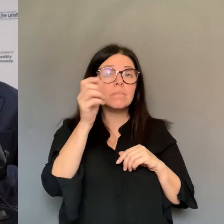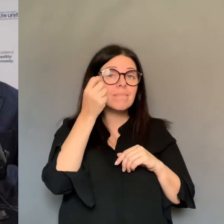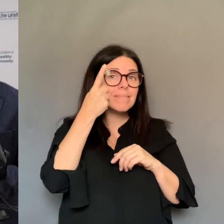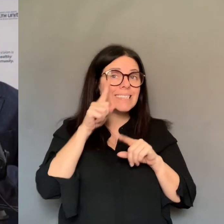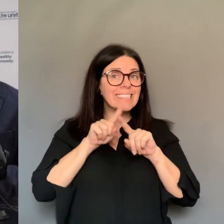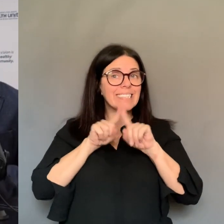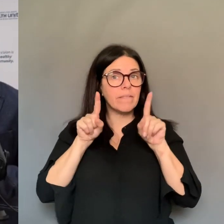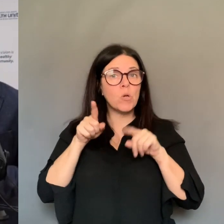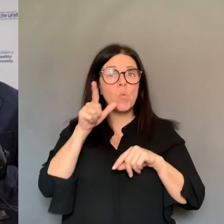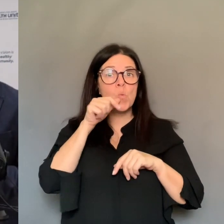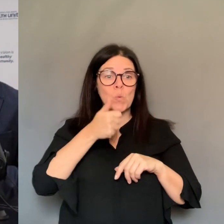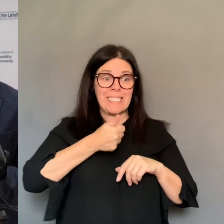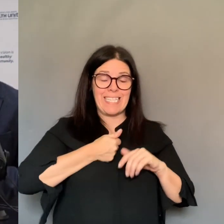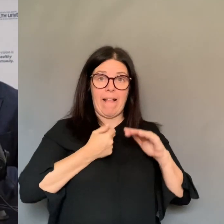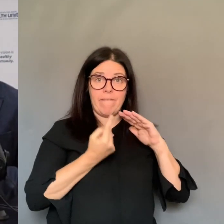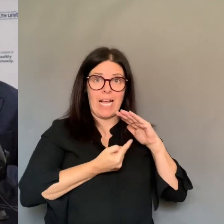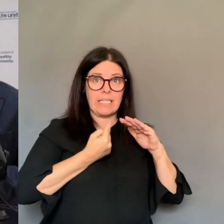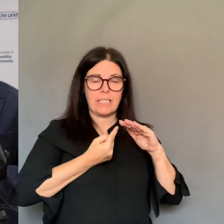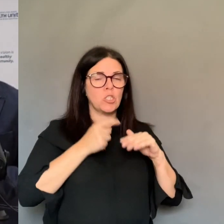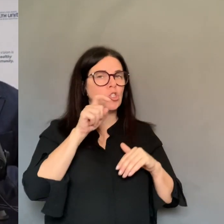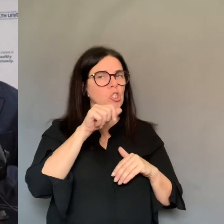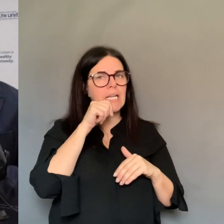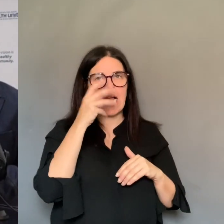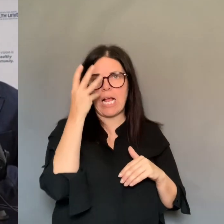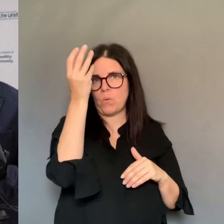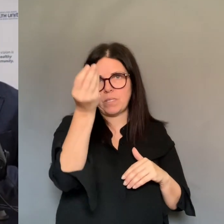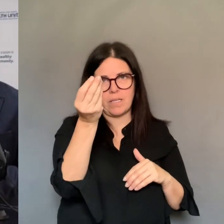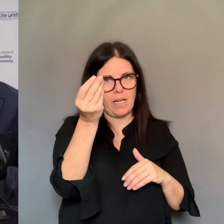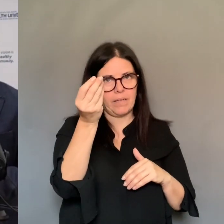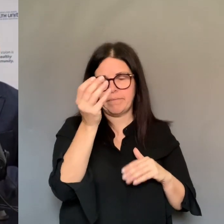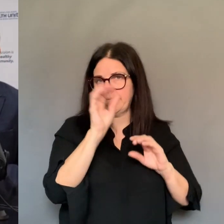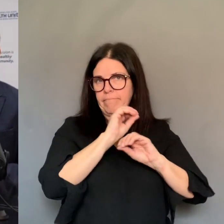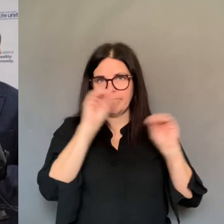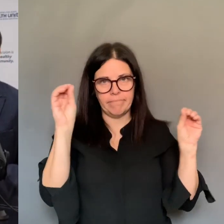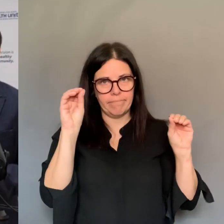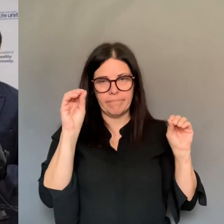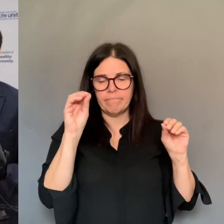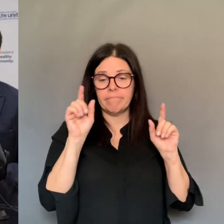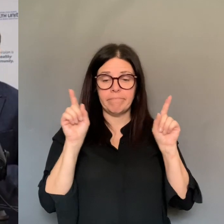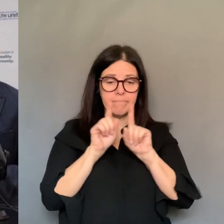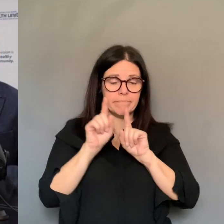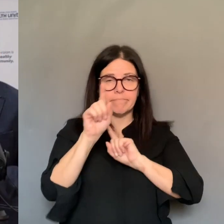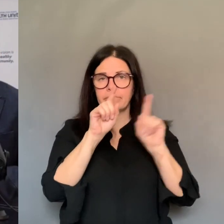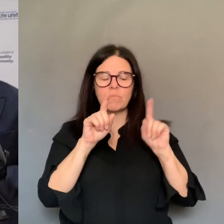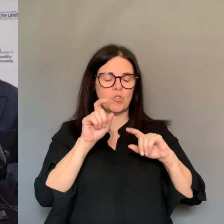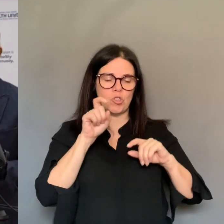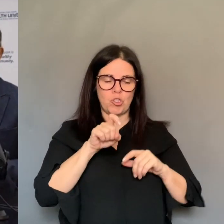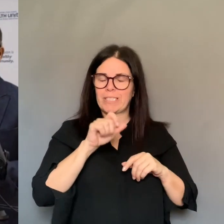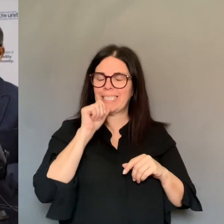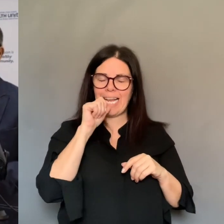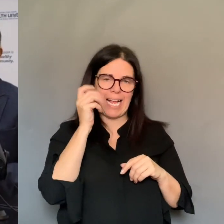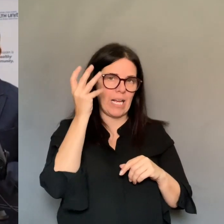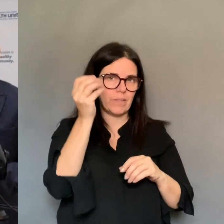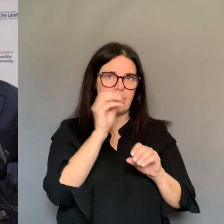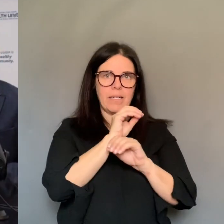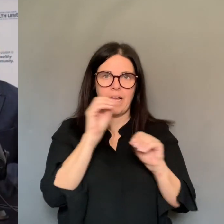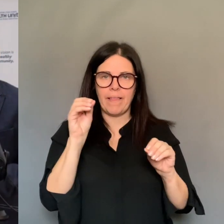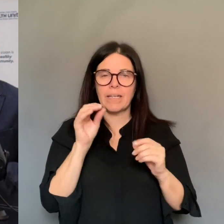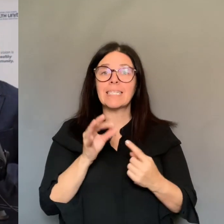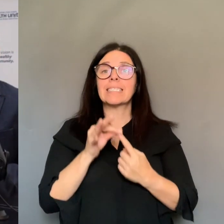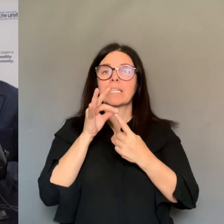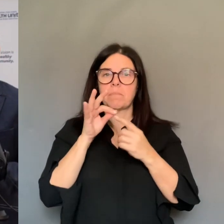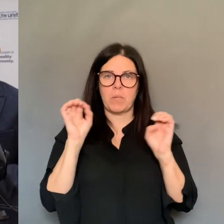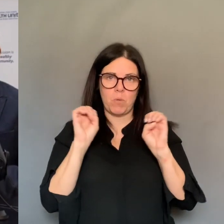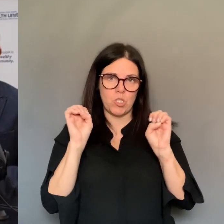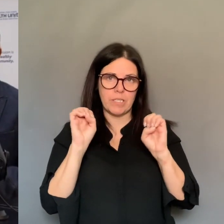Irrespective of whether they are physically distancing or not, they should not go outside for any reason, unless it's an emergency. And even if they're doing,